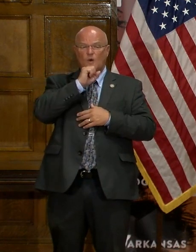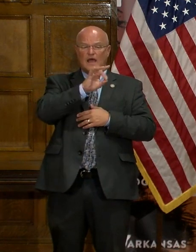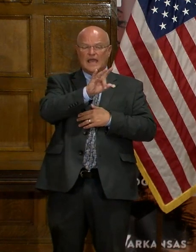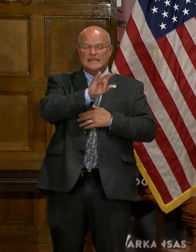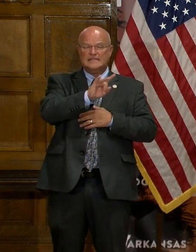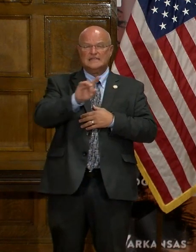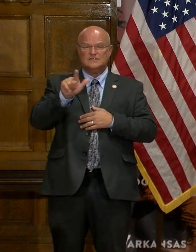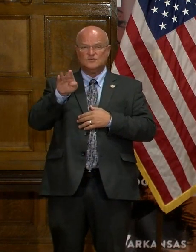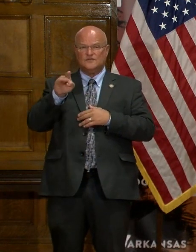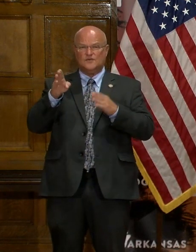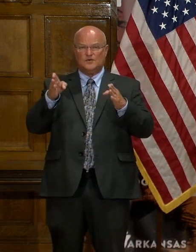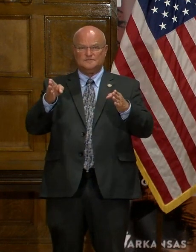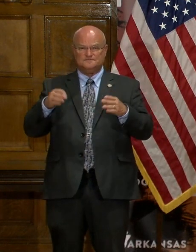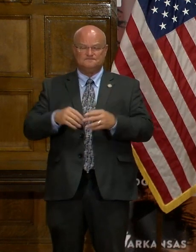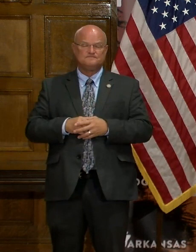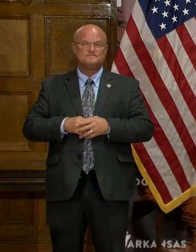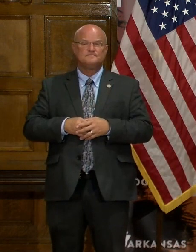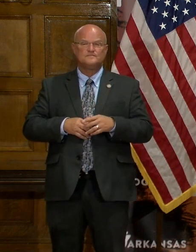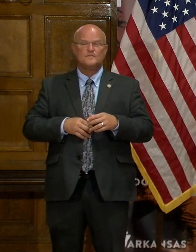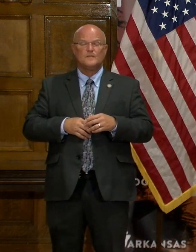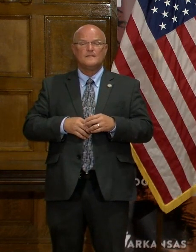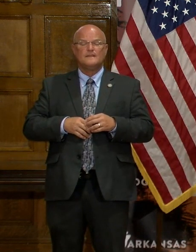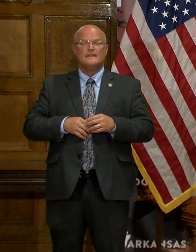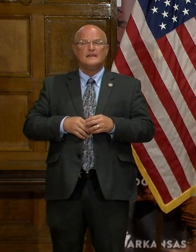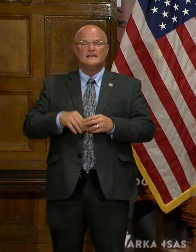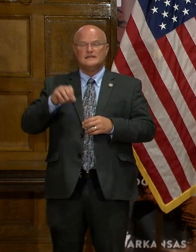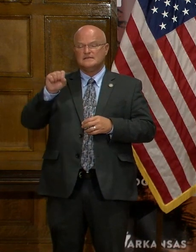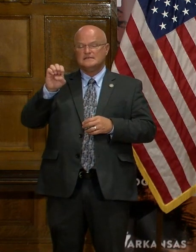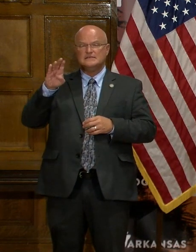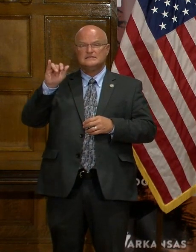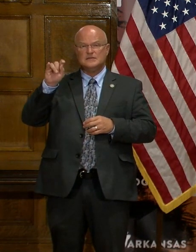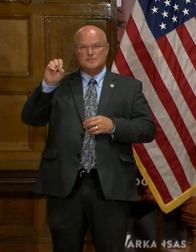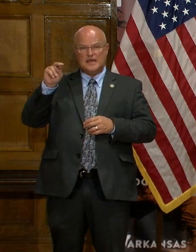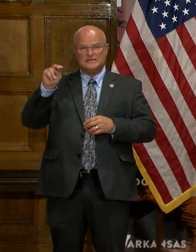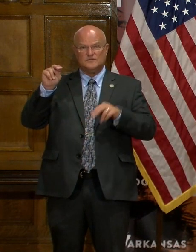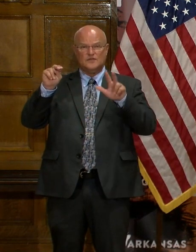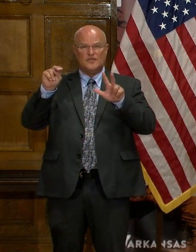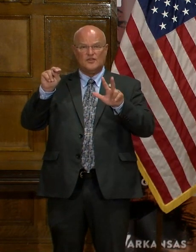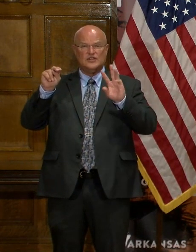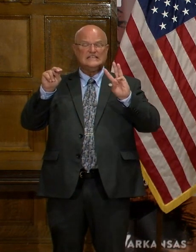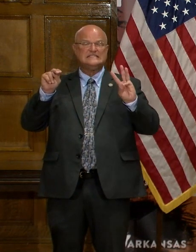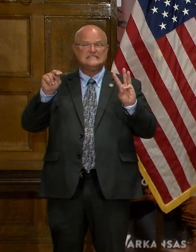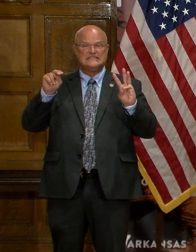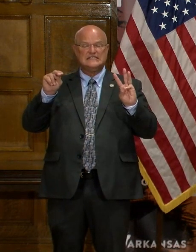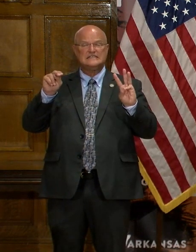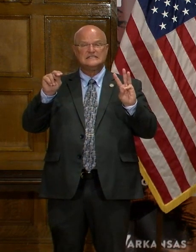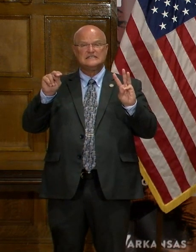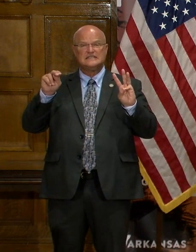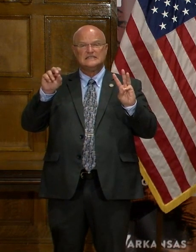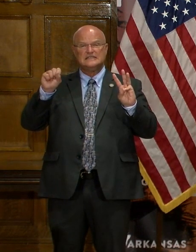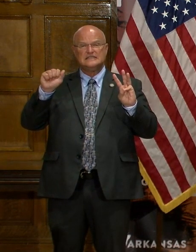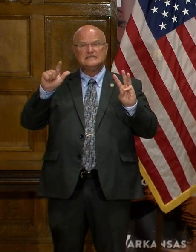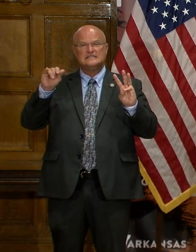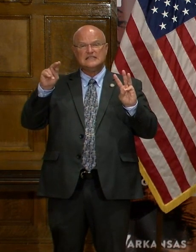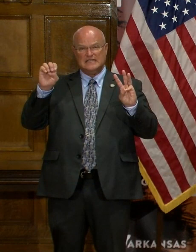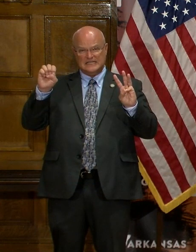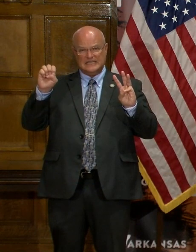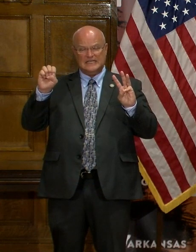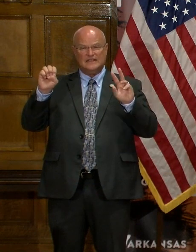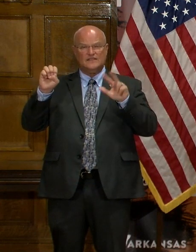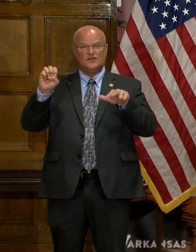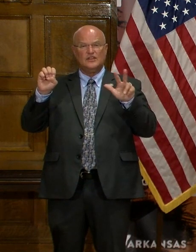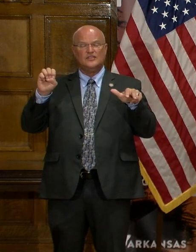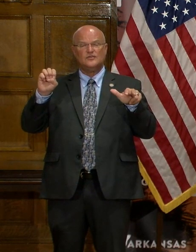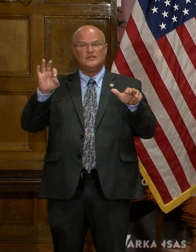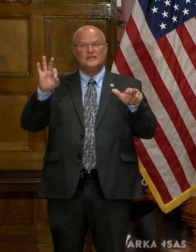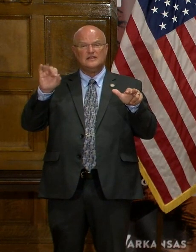18 and 24. Number five was Sebastian at 36, followed by Celine at 33,